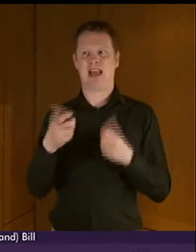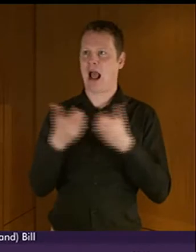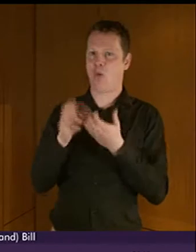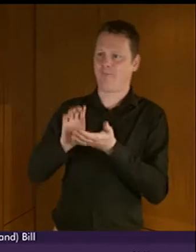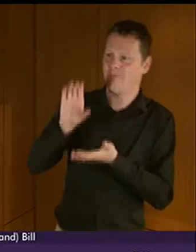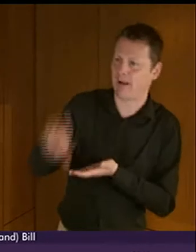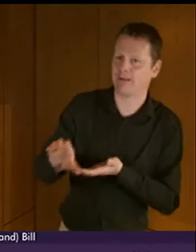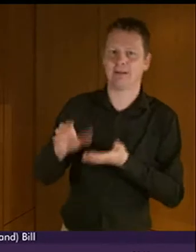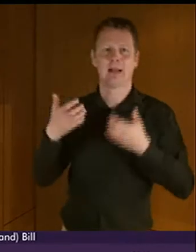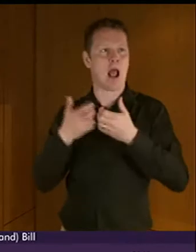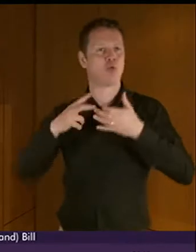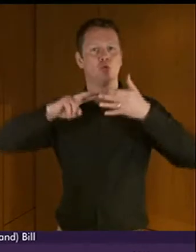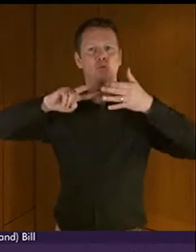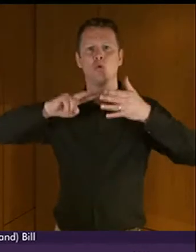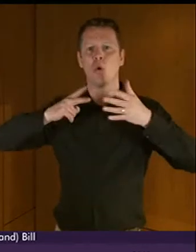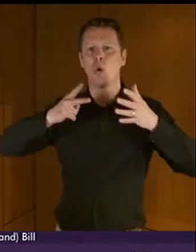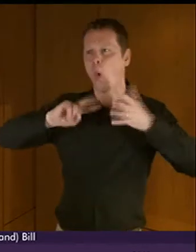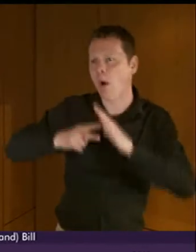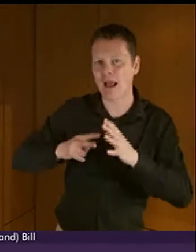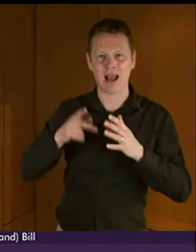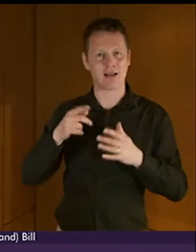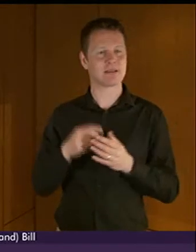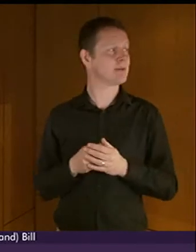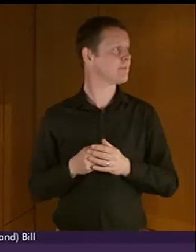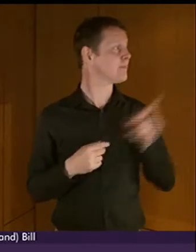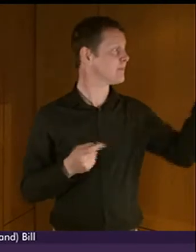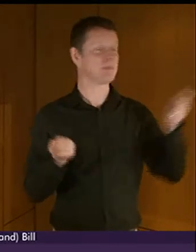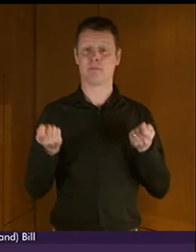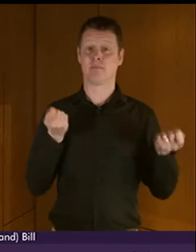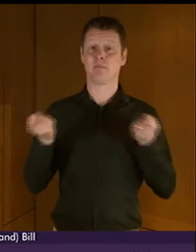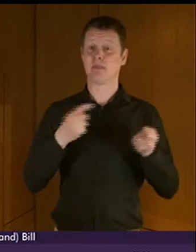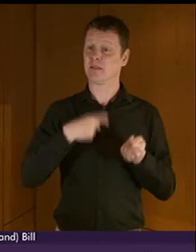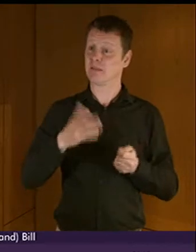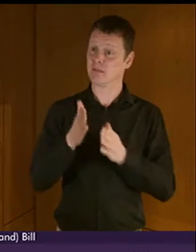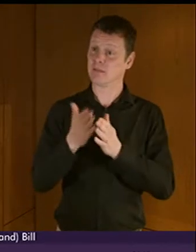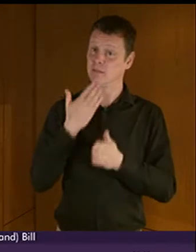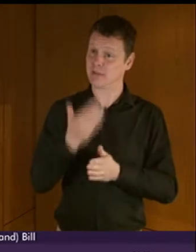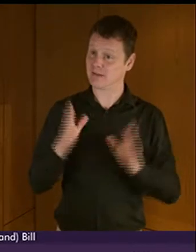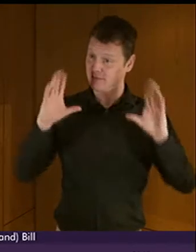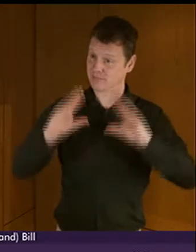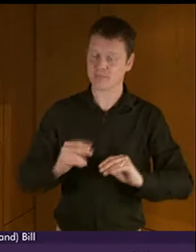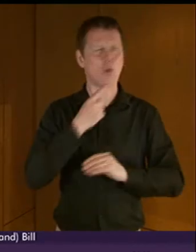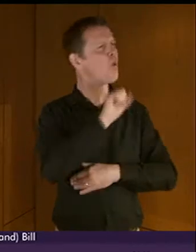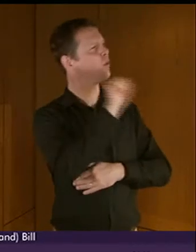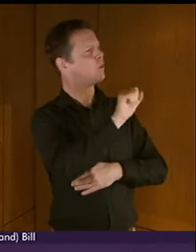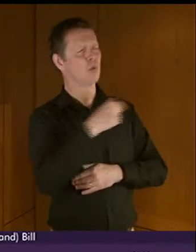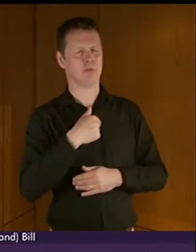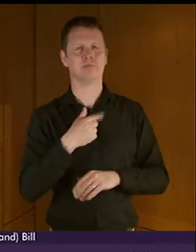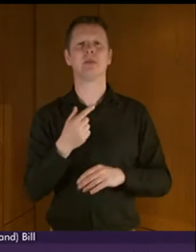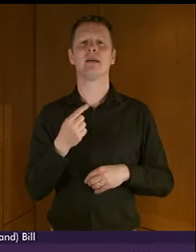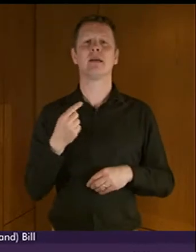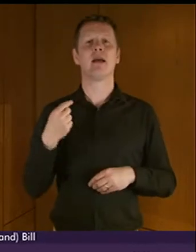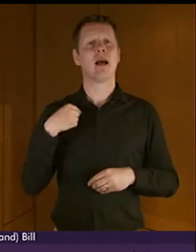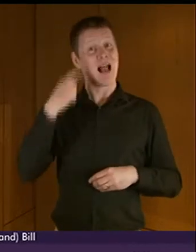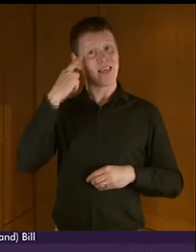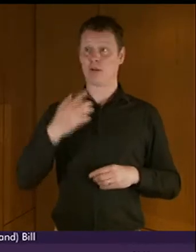it, how we organise it, because we can see it coming. Could you draw to a close, I will indeed. I think, presiding officer, we need to get to the point